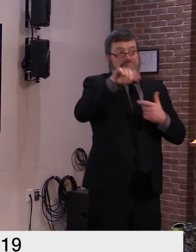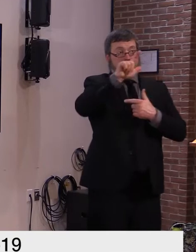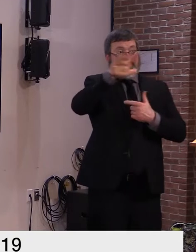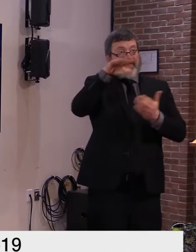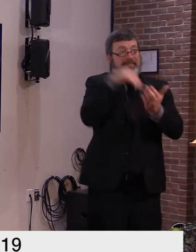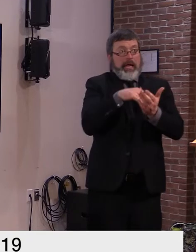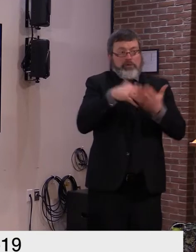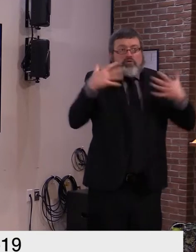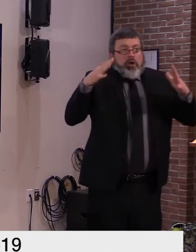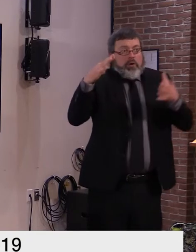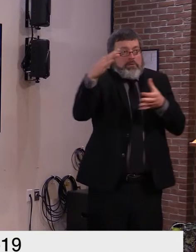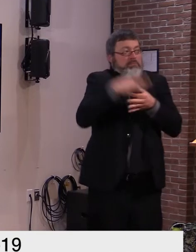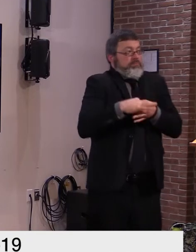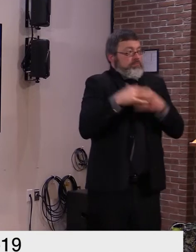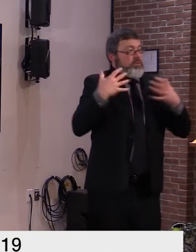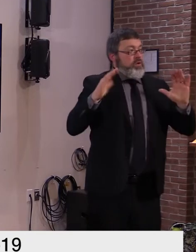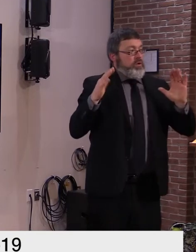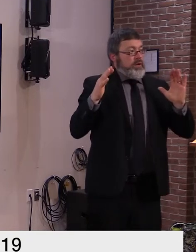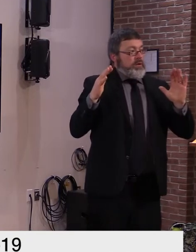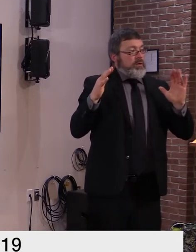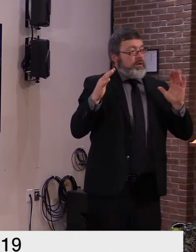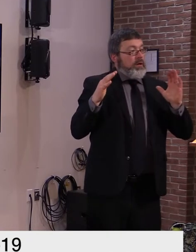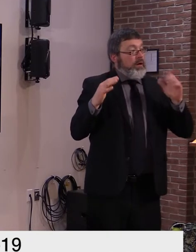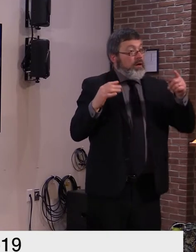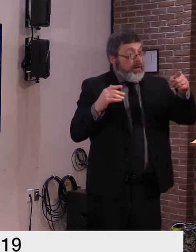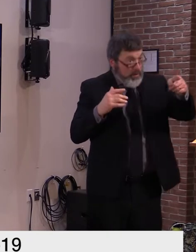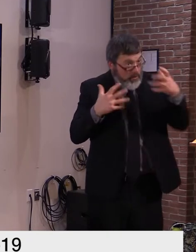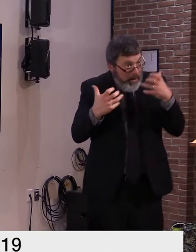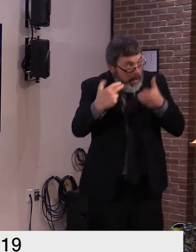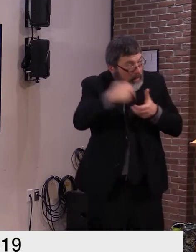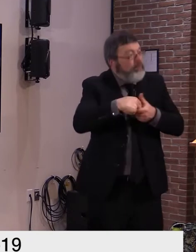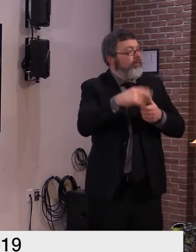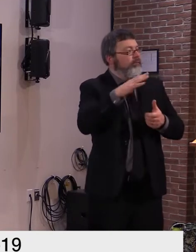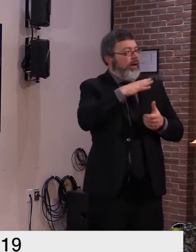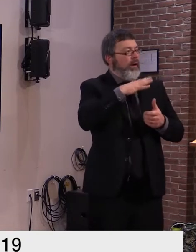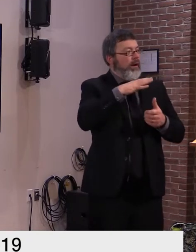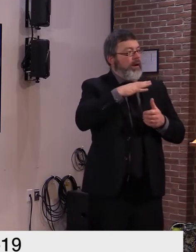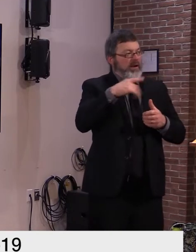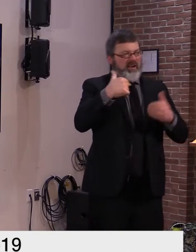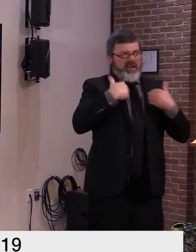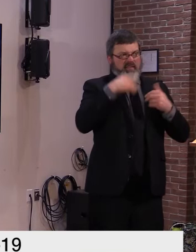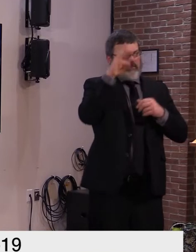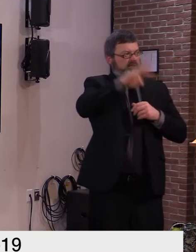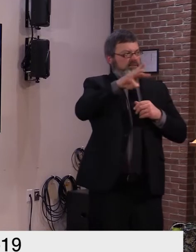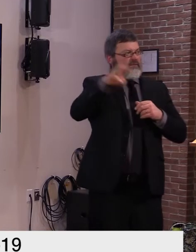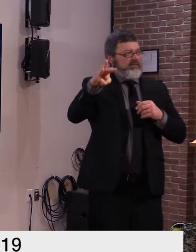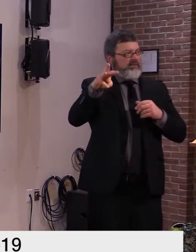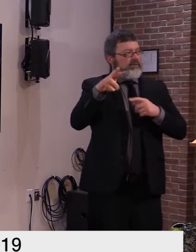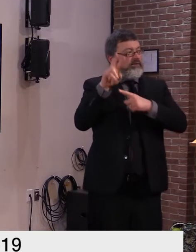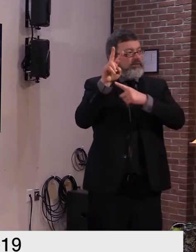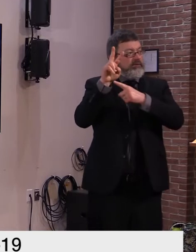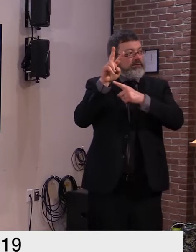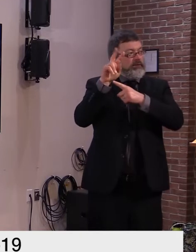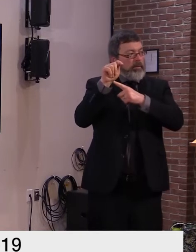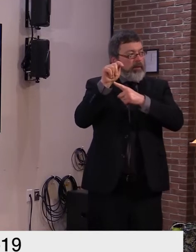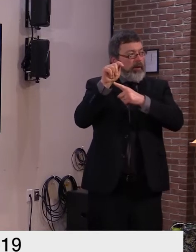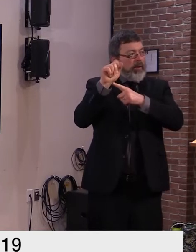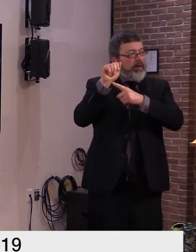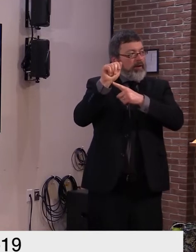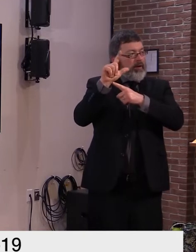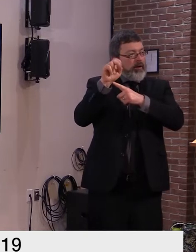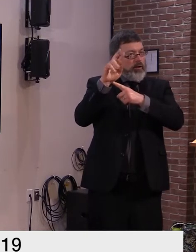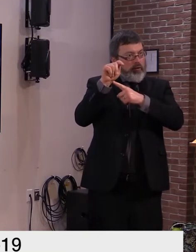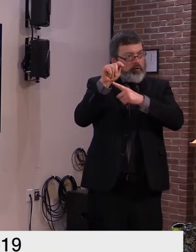if you are a current subscriber you can go to the same site log in and change your notifications you can also